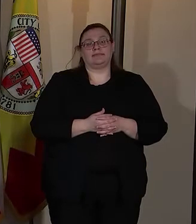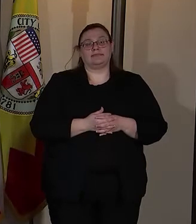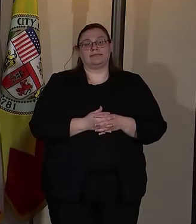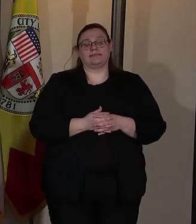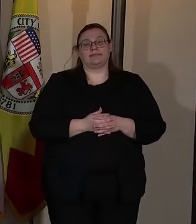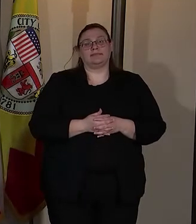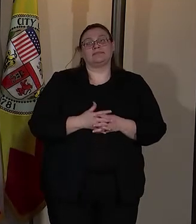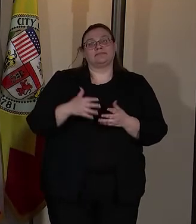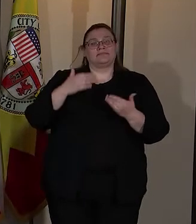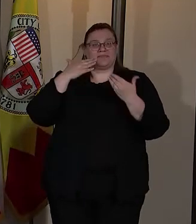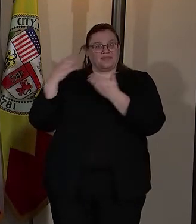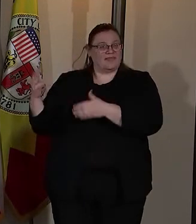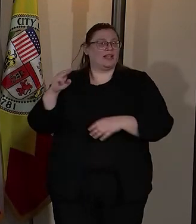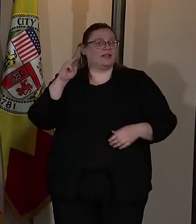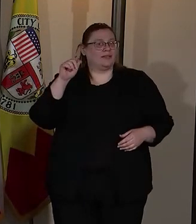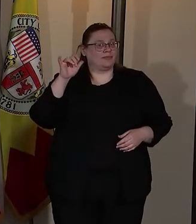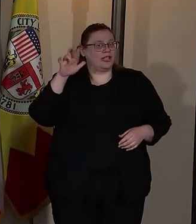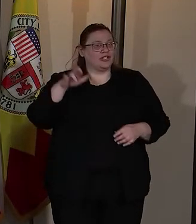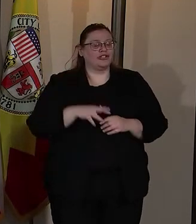Thank you Mayor.